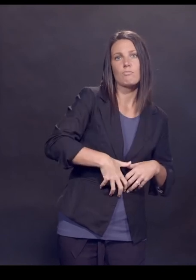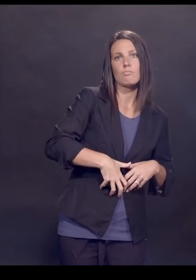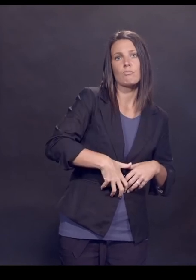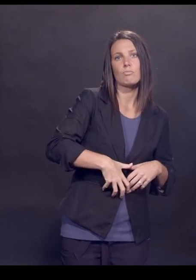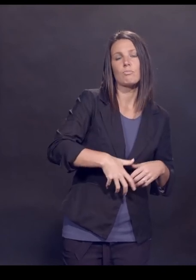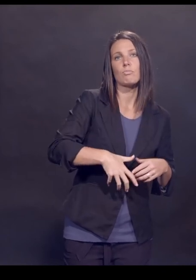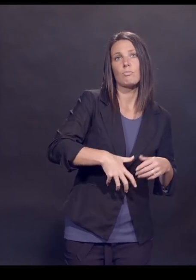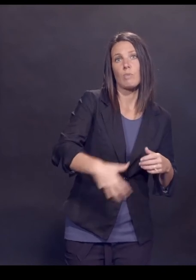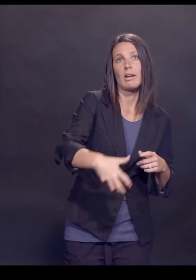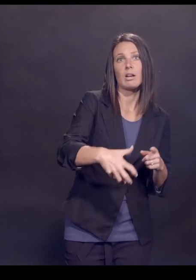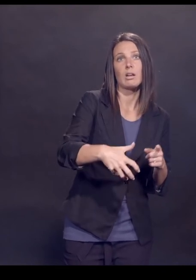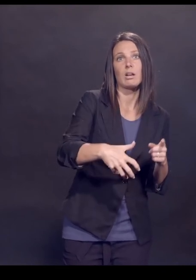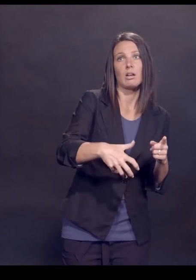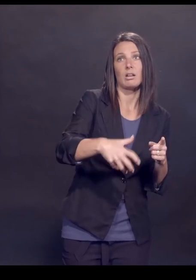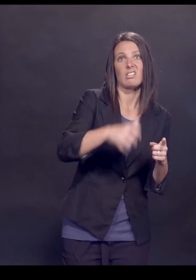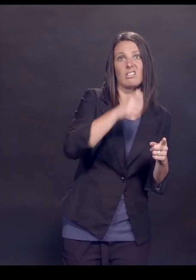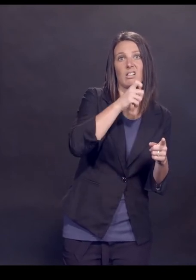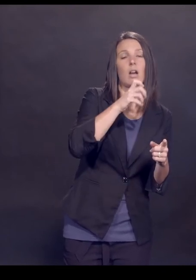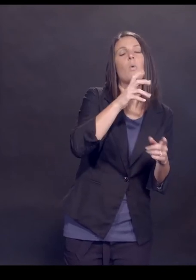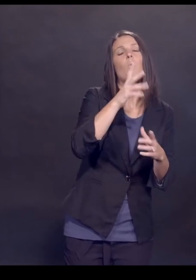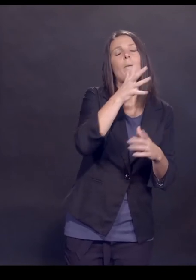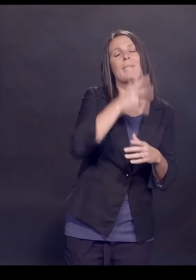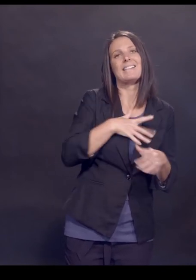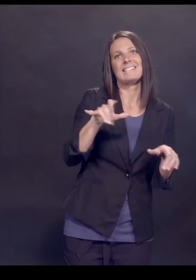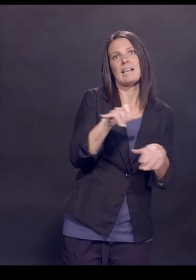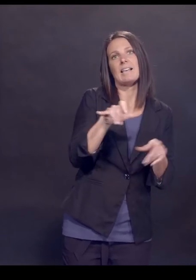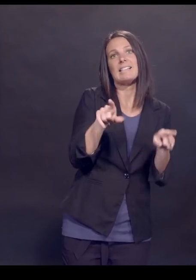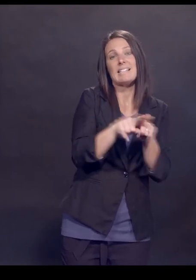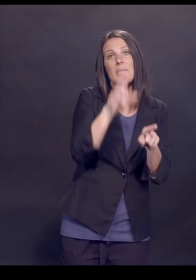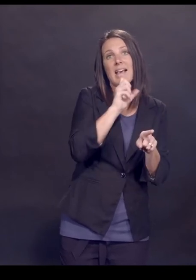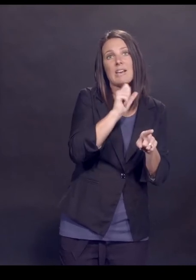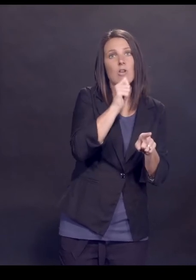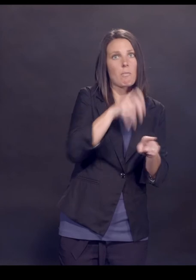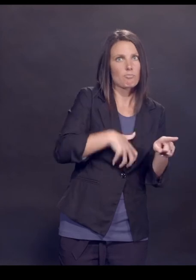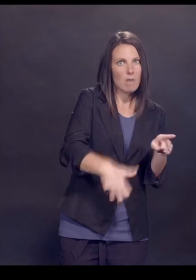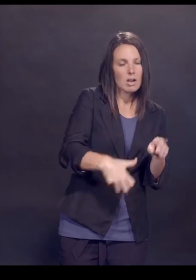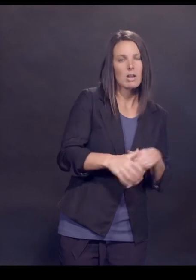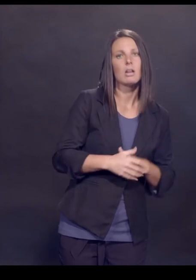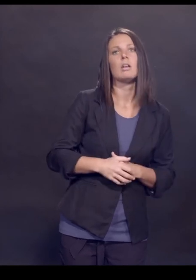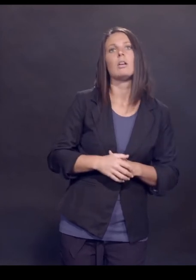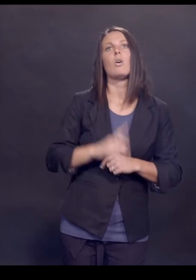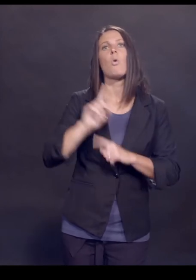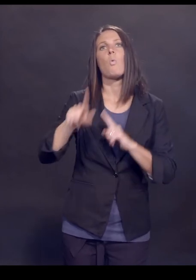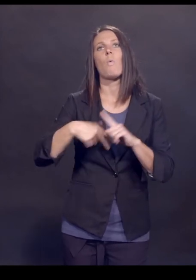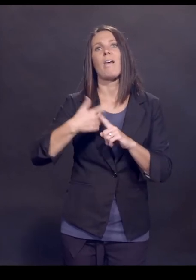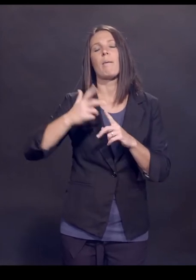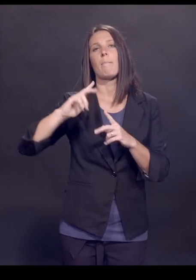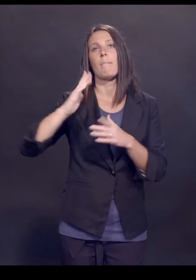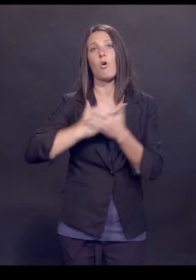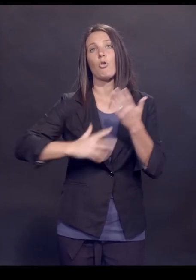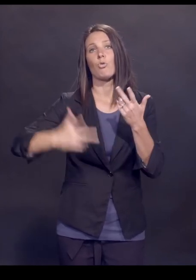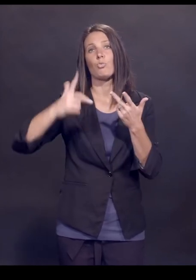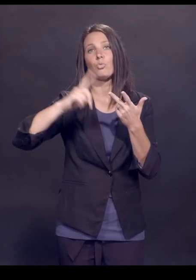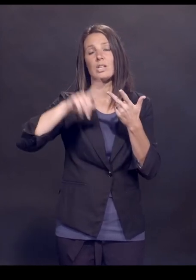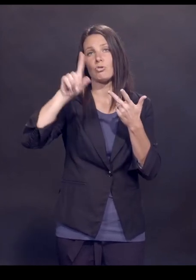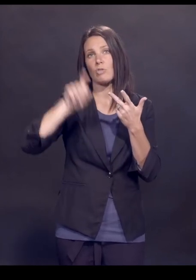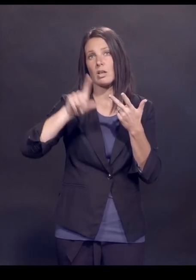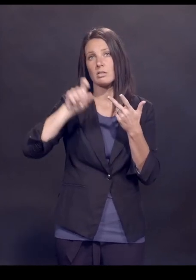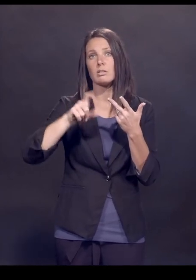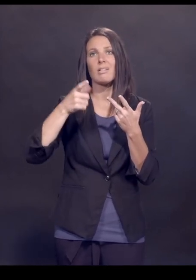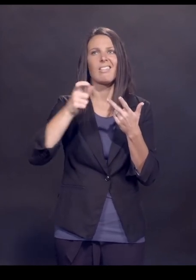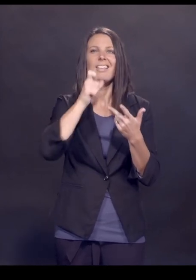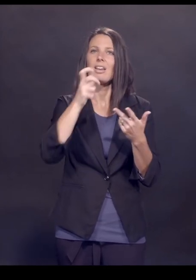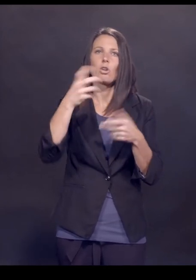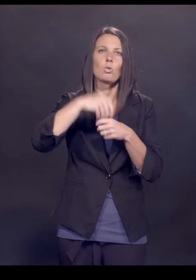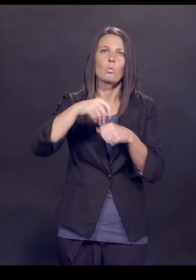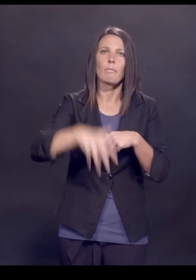sorry, women of the same age who are not pregnant. So we need a vaccine for pregnant women. What's interesting is when the phase three trials were done, they really didn't include